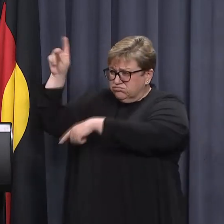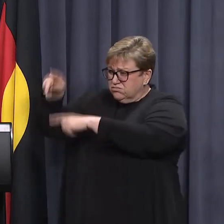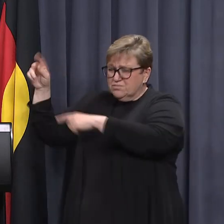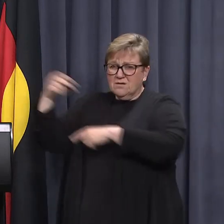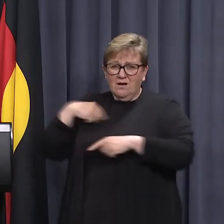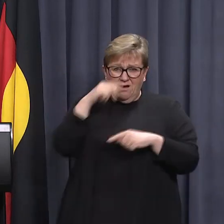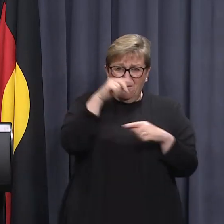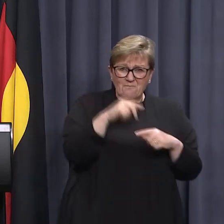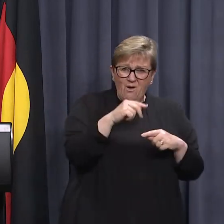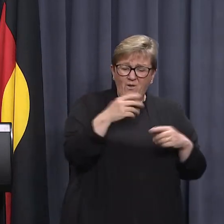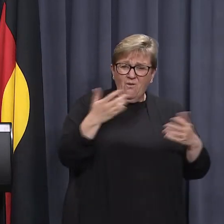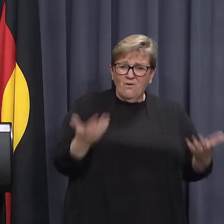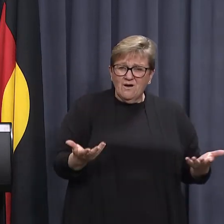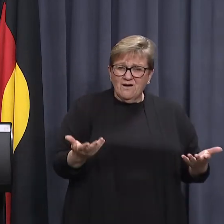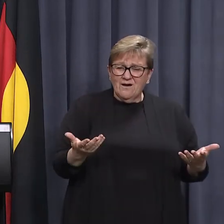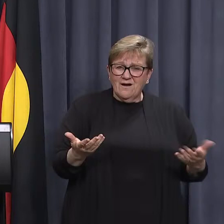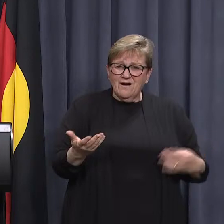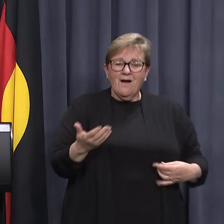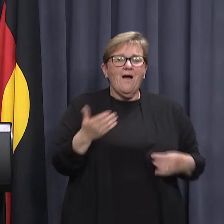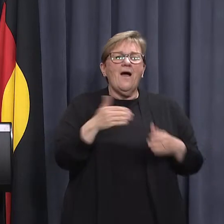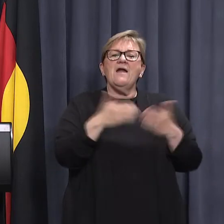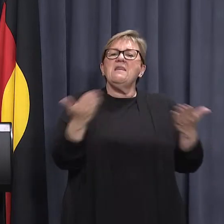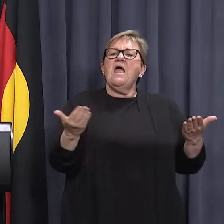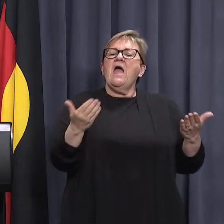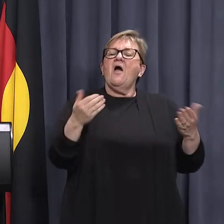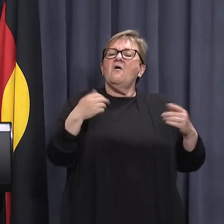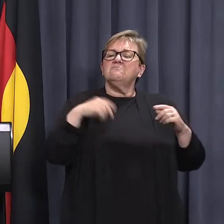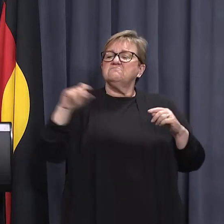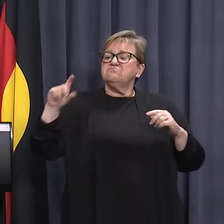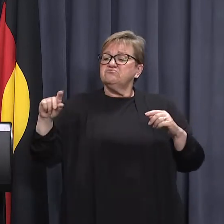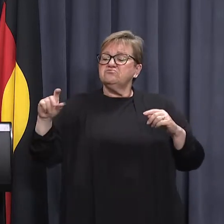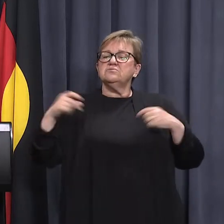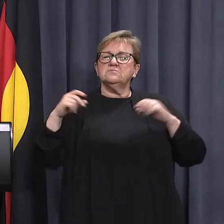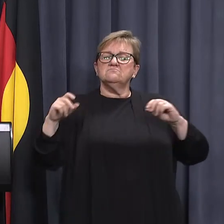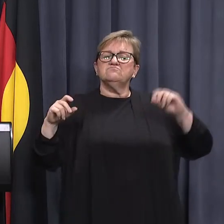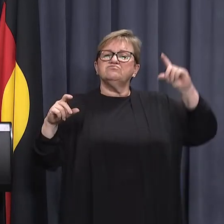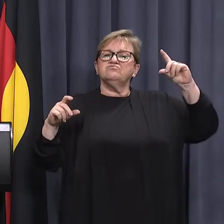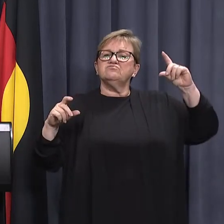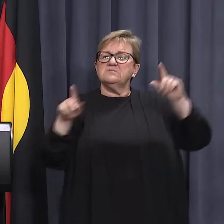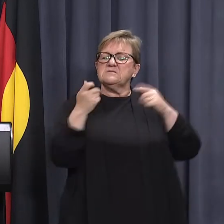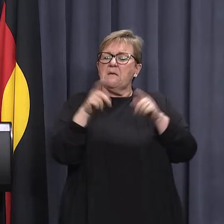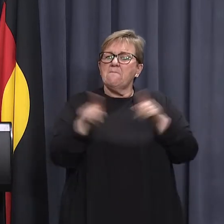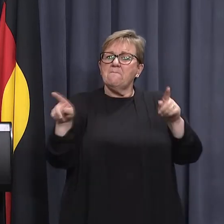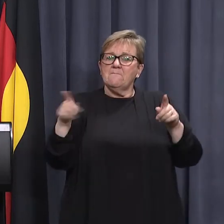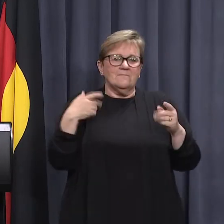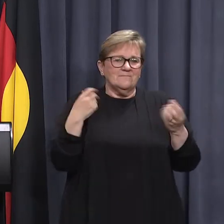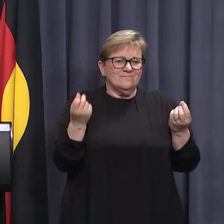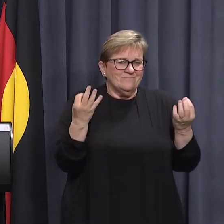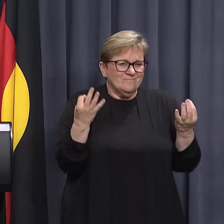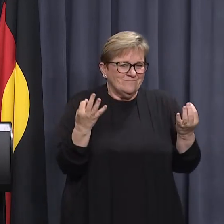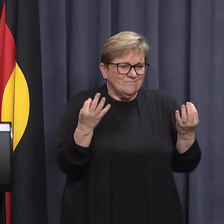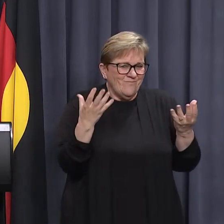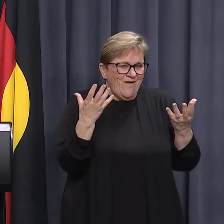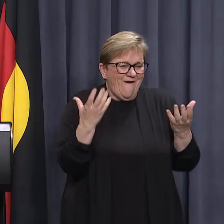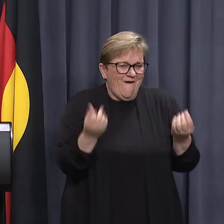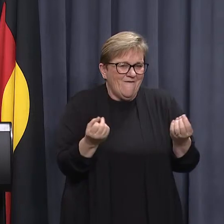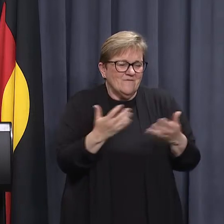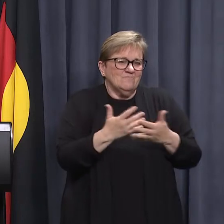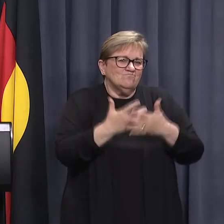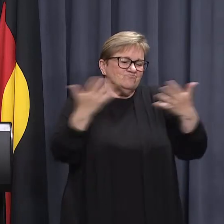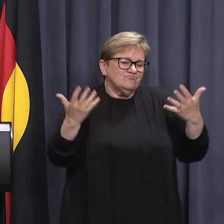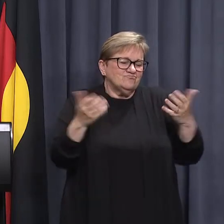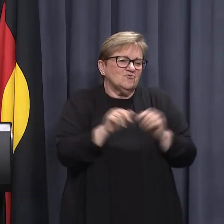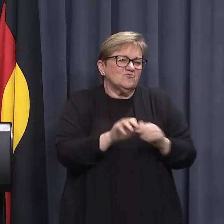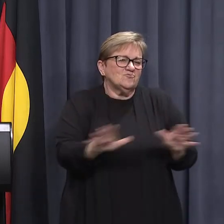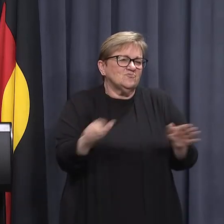to New South Wales and Victoria above us. But now our vaccination rate is basically the same as theirs without having had massive